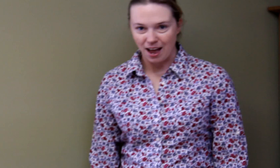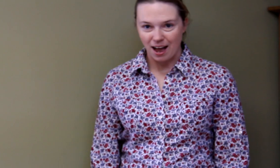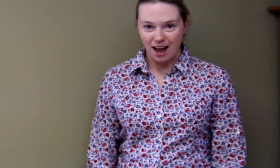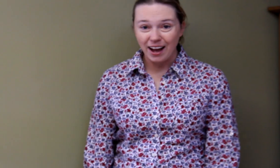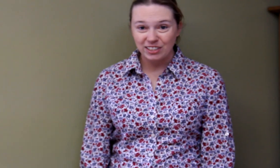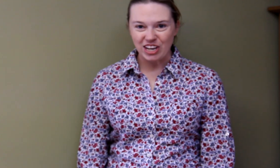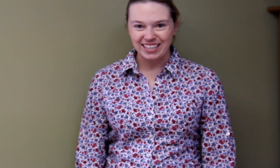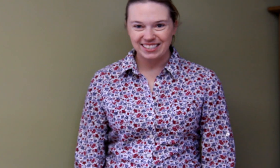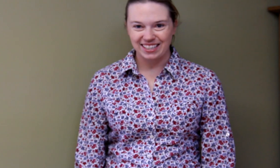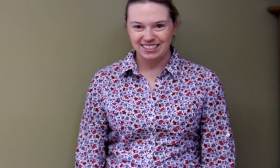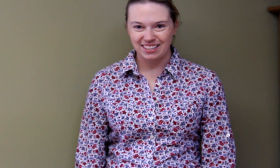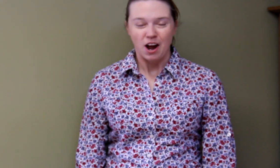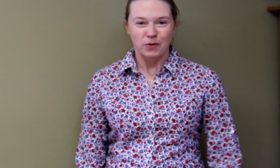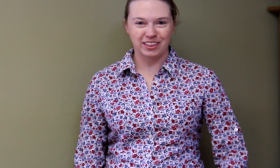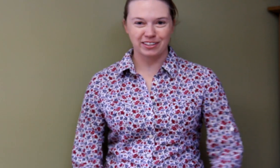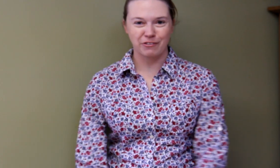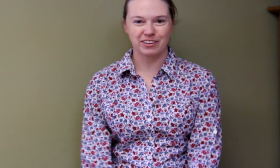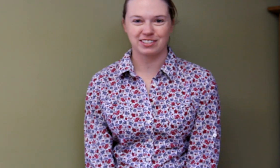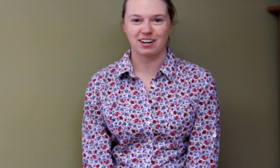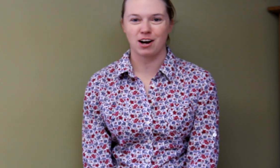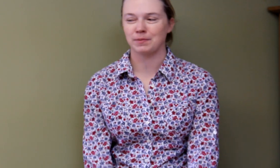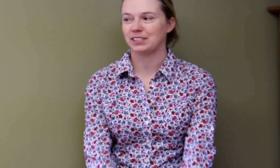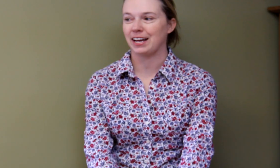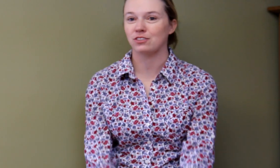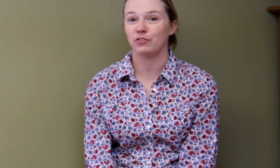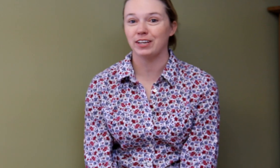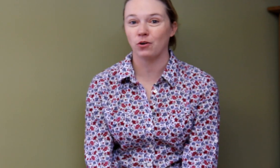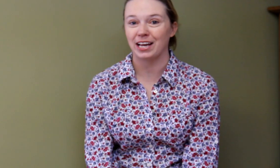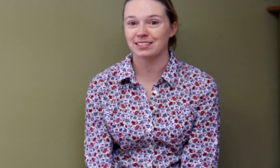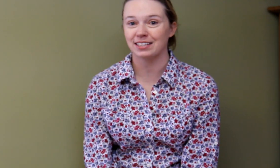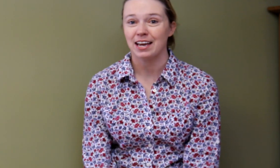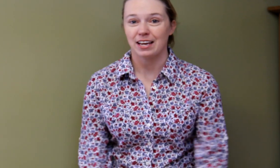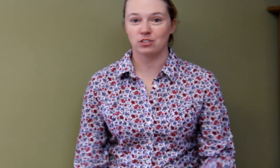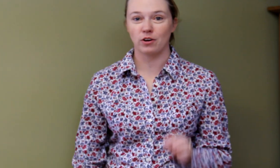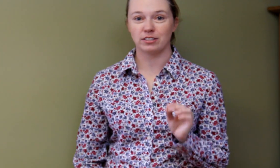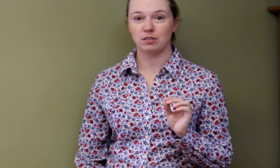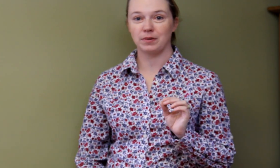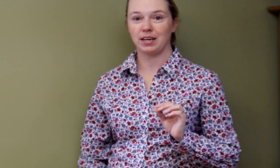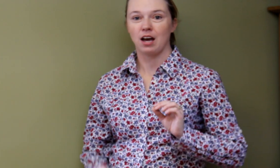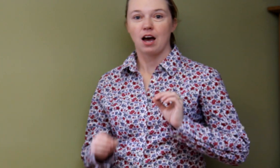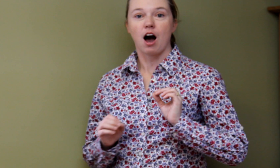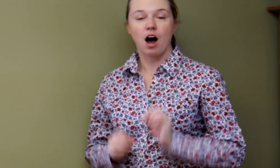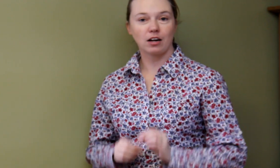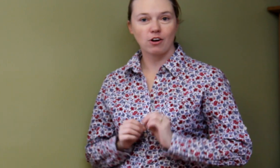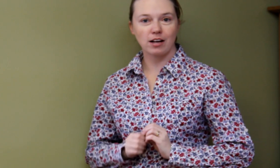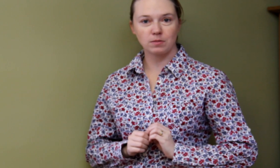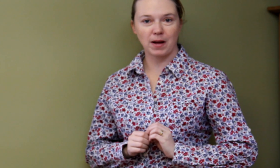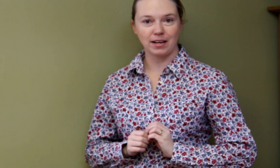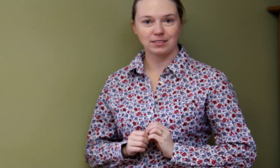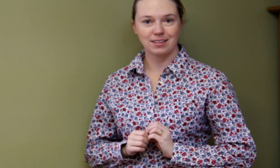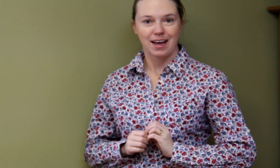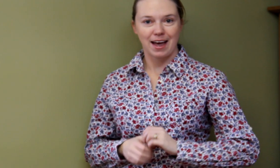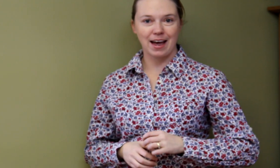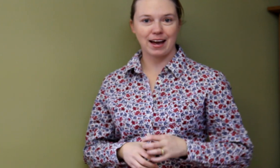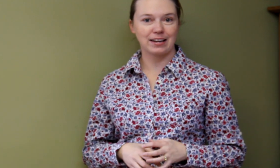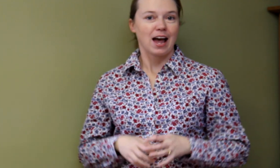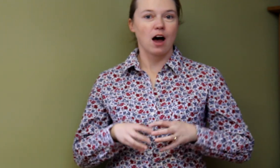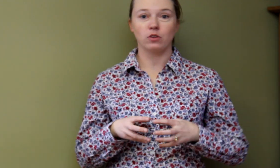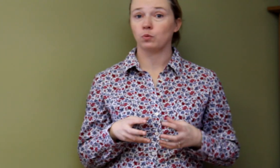Hi, Jackie Sites here with LearnToFiddle.com, and today's video lesson is going to be hot cross buns and how the